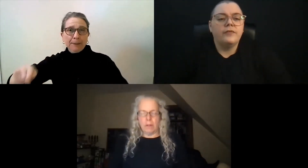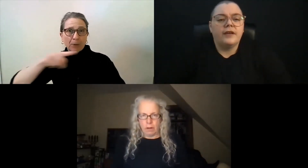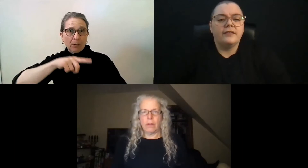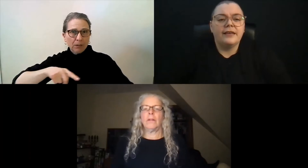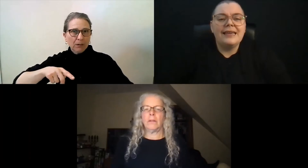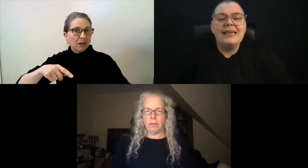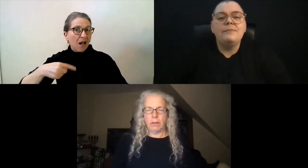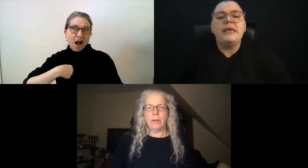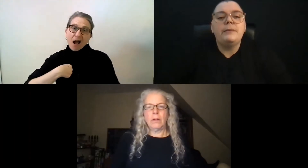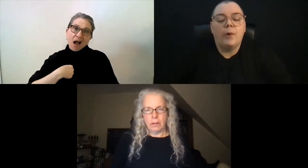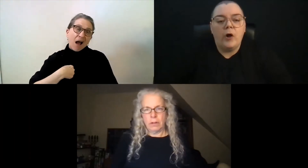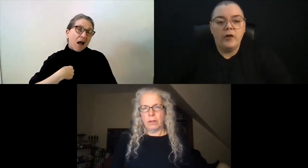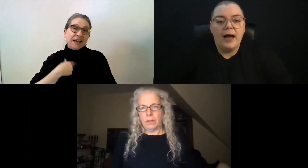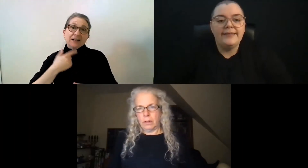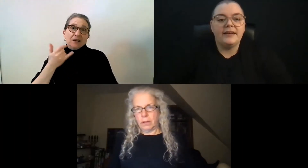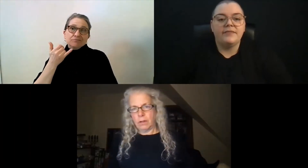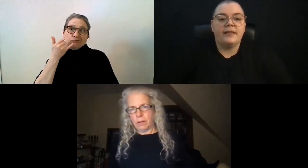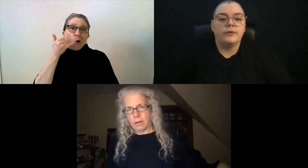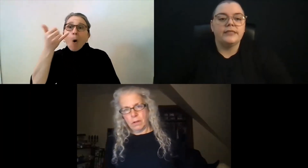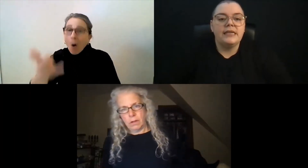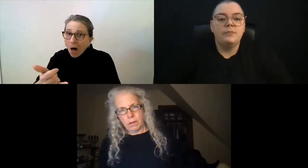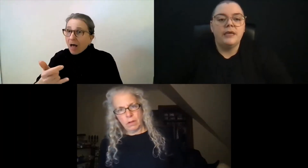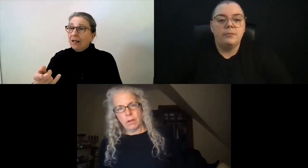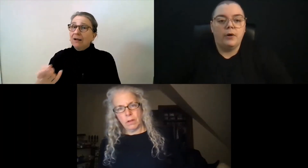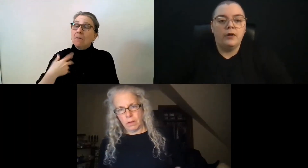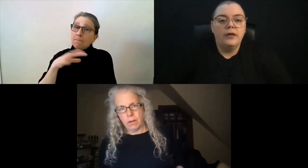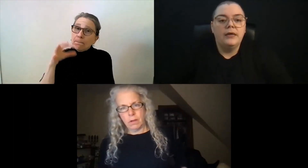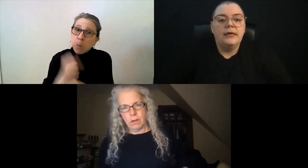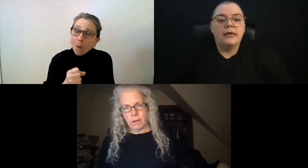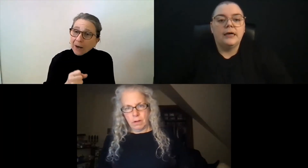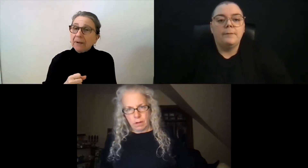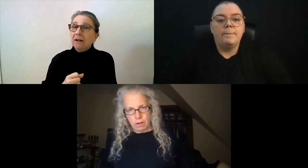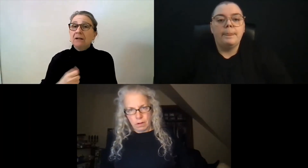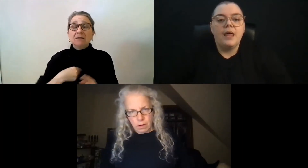sorts of things. The key people, identifying those key people.